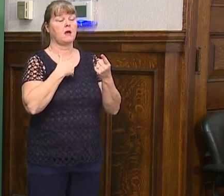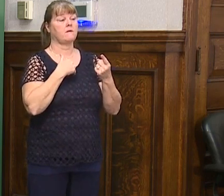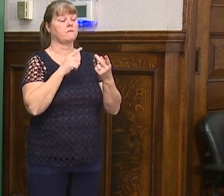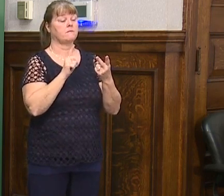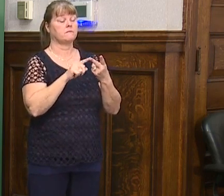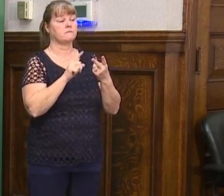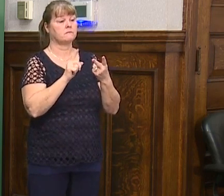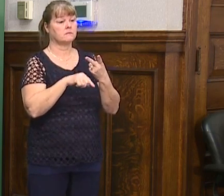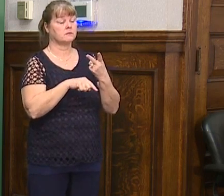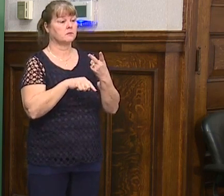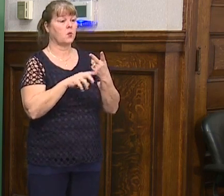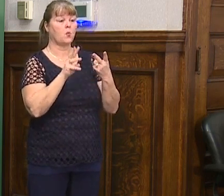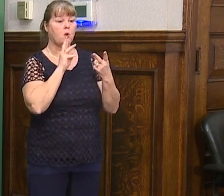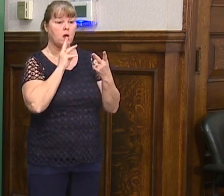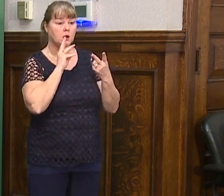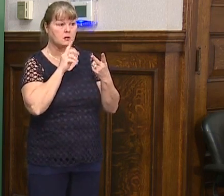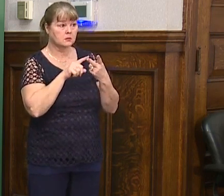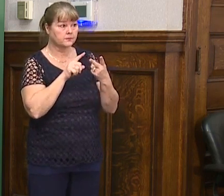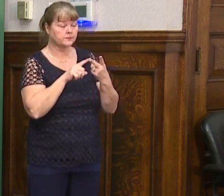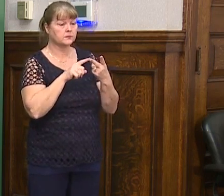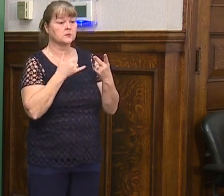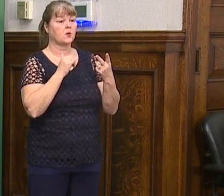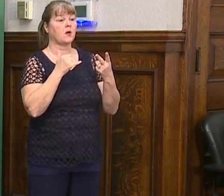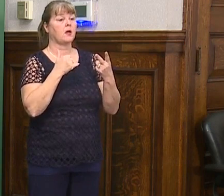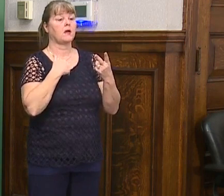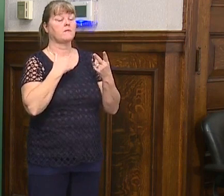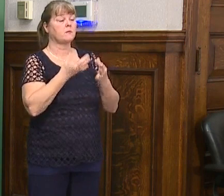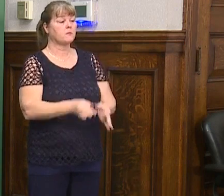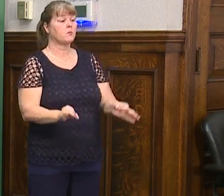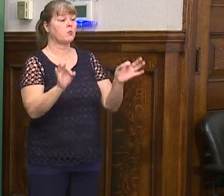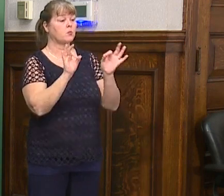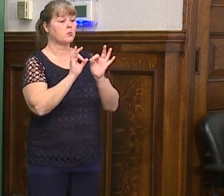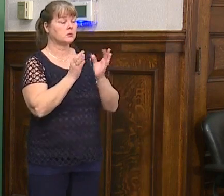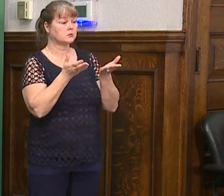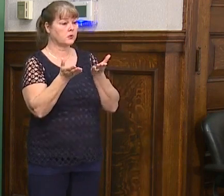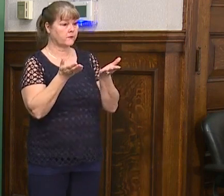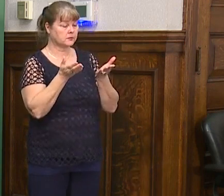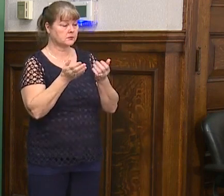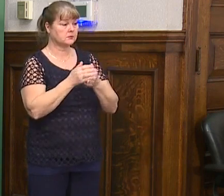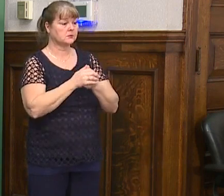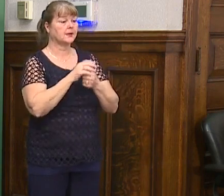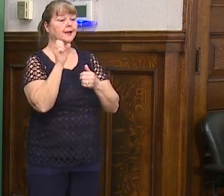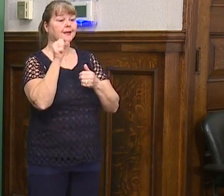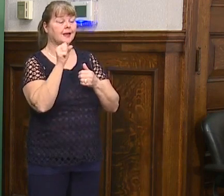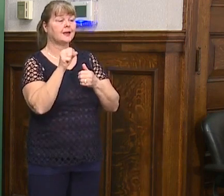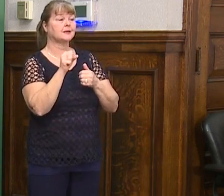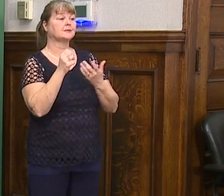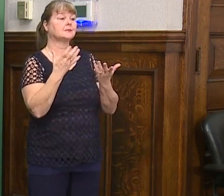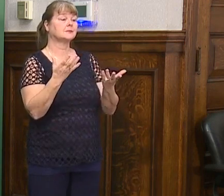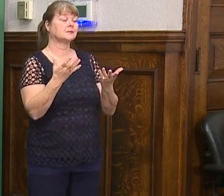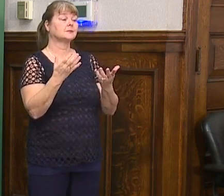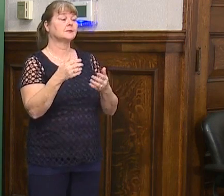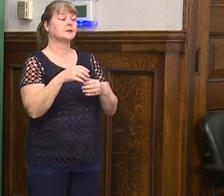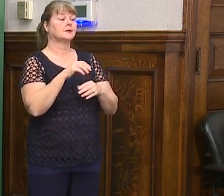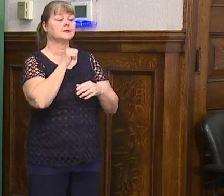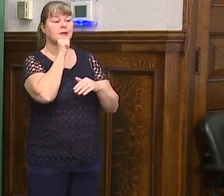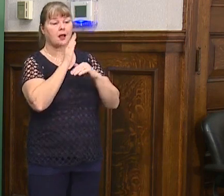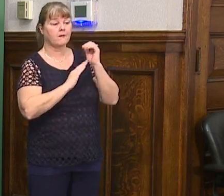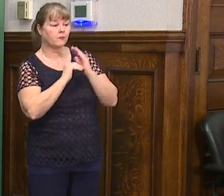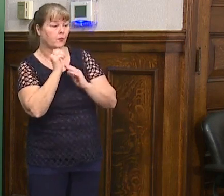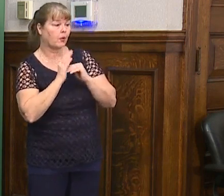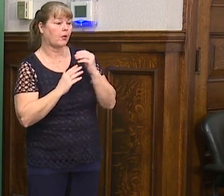us, we still have water and those essential services. Yes, it's inconvenient. Yes, it's uncomfortable.